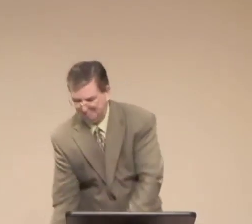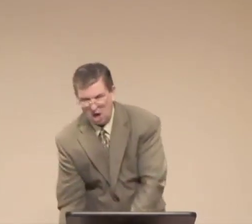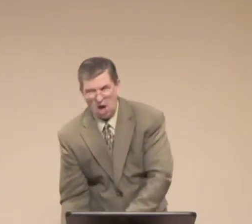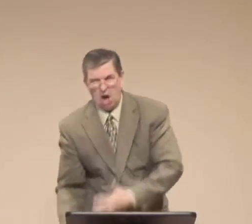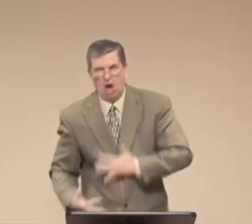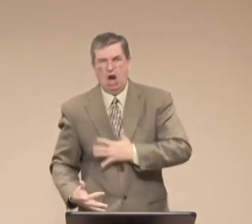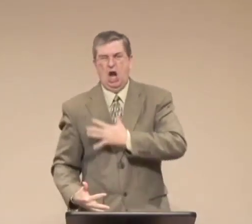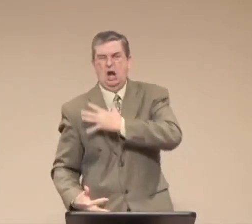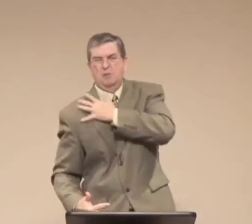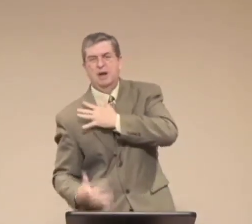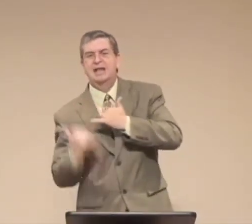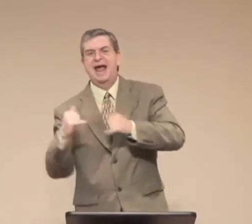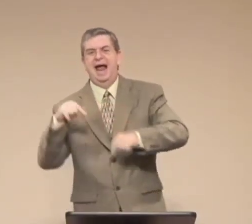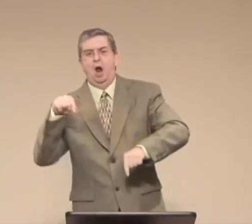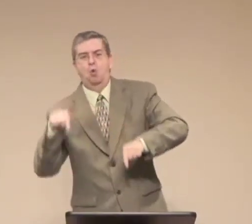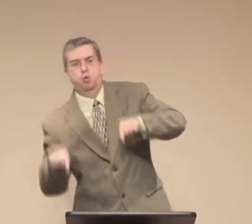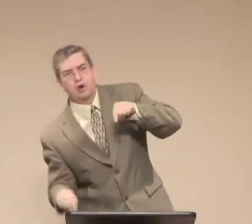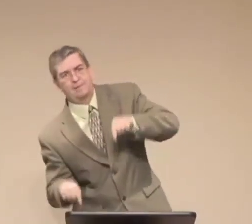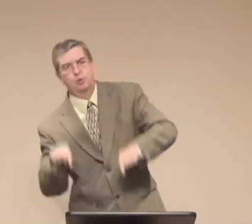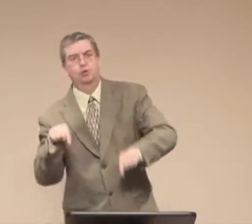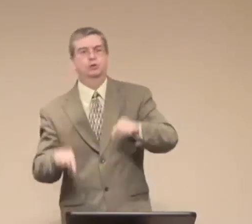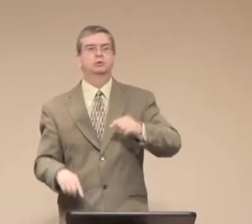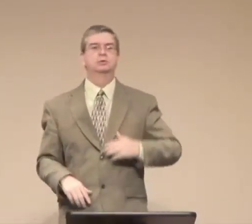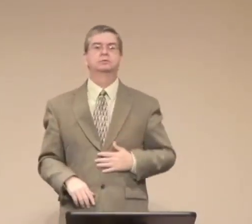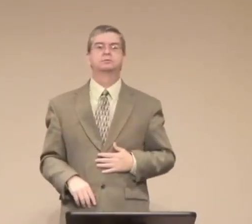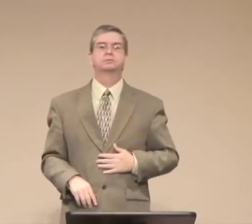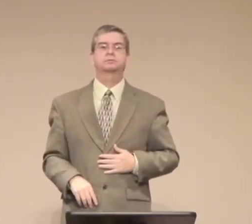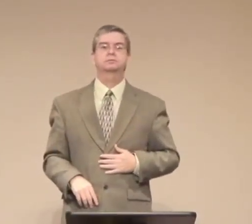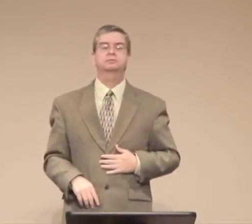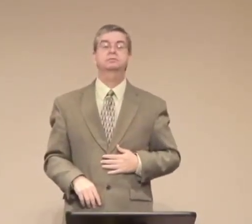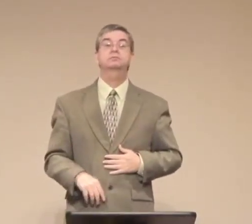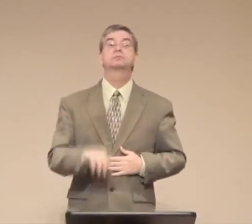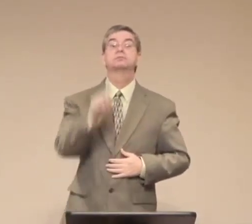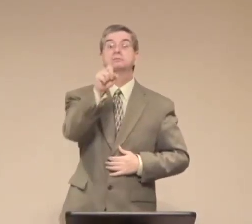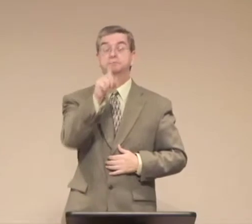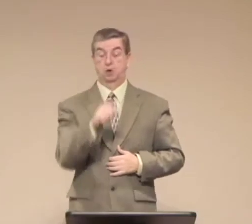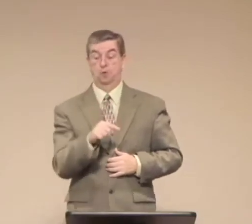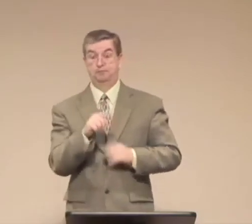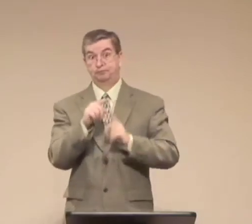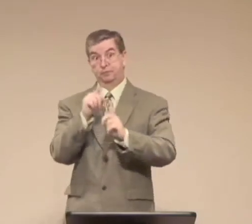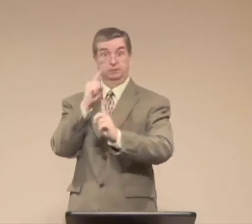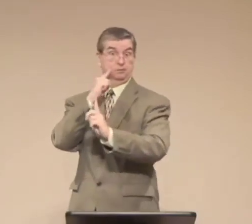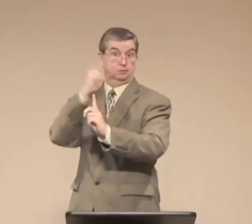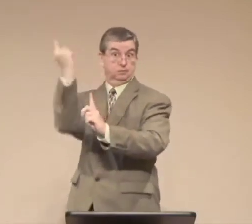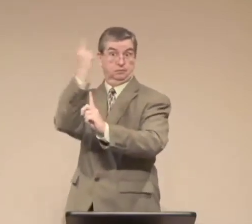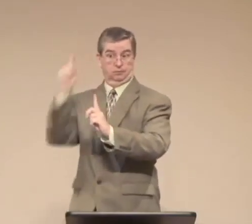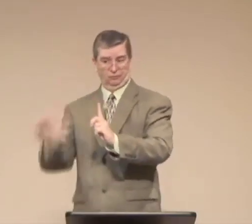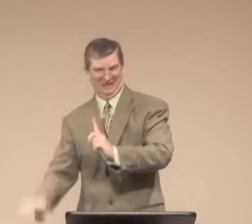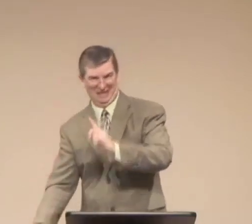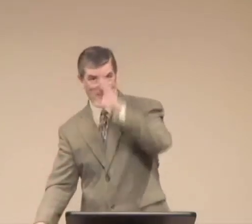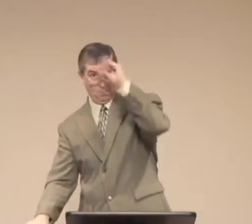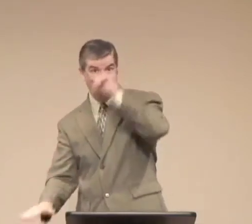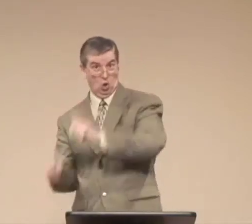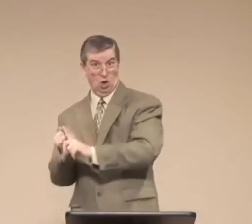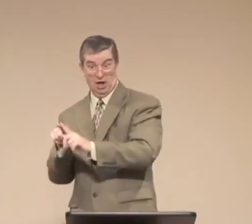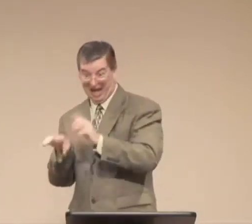They tried to correct it. But his brother always remained up with a severe length.